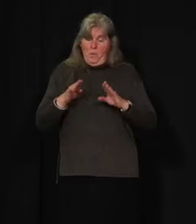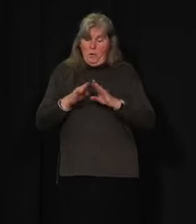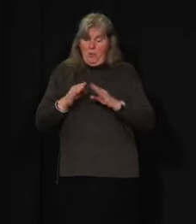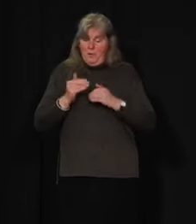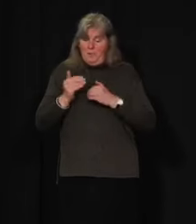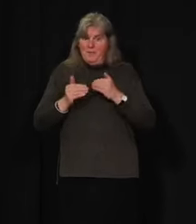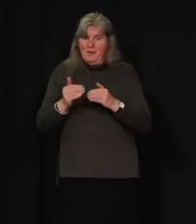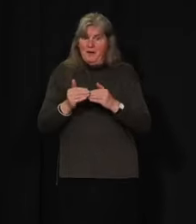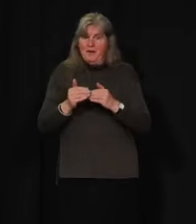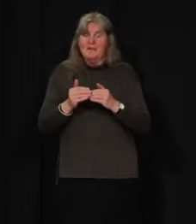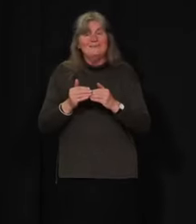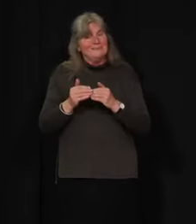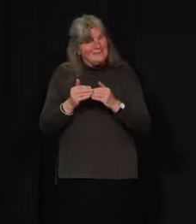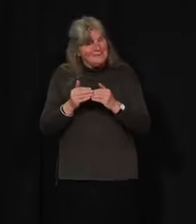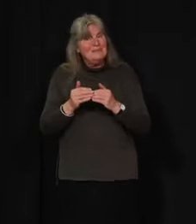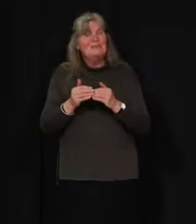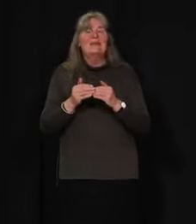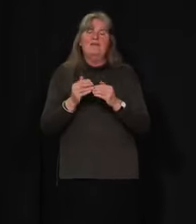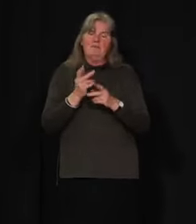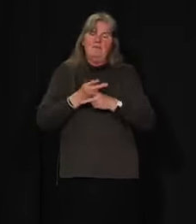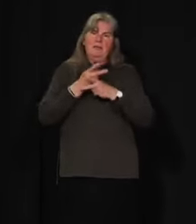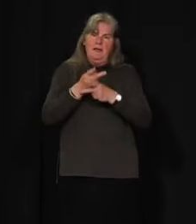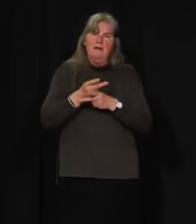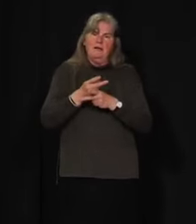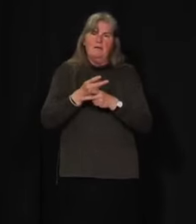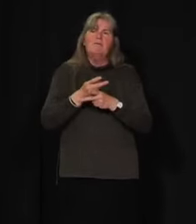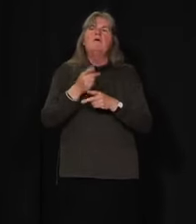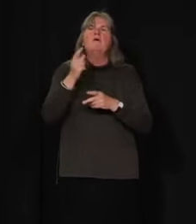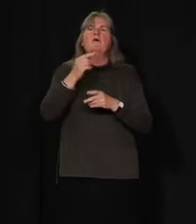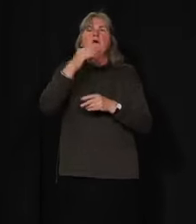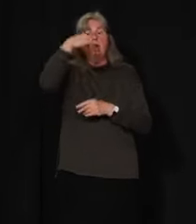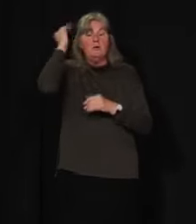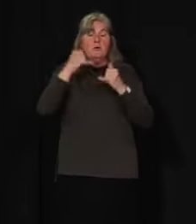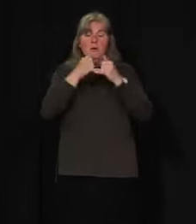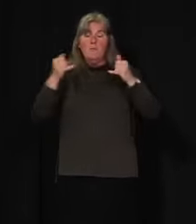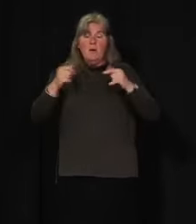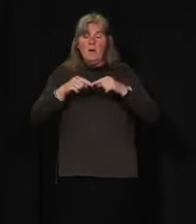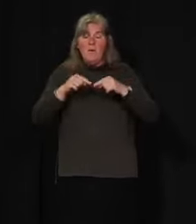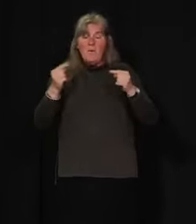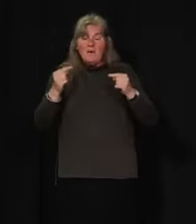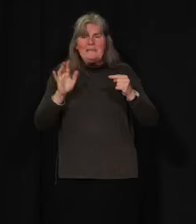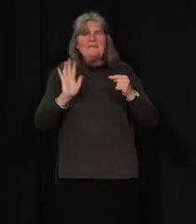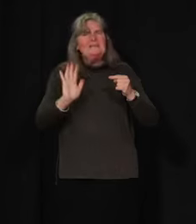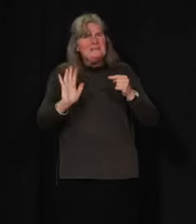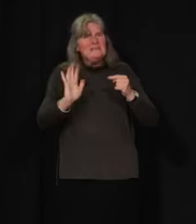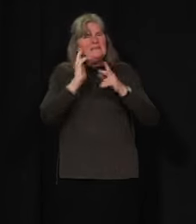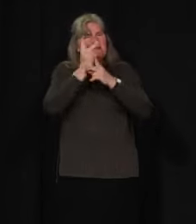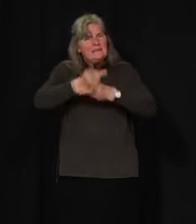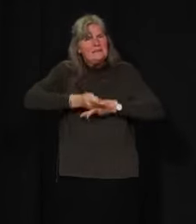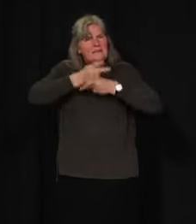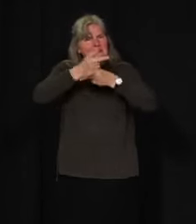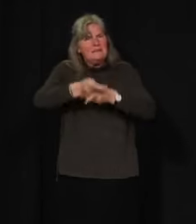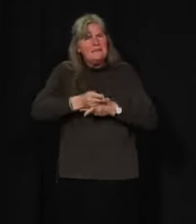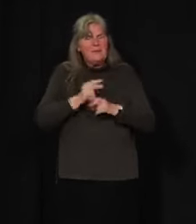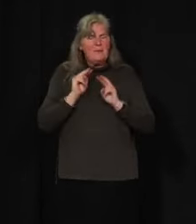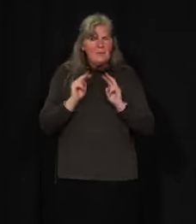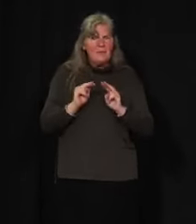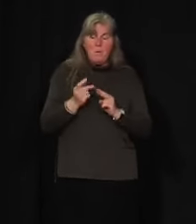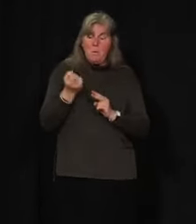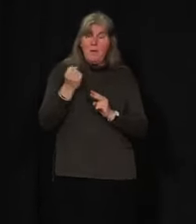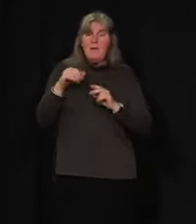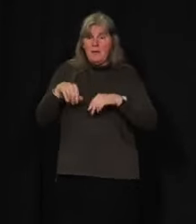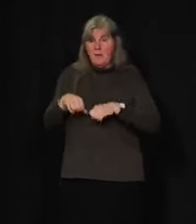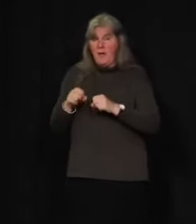any relaxing of the borders will involve taking more risk with COVID. On the other hand, we know that we can handle COVID